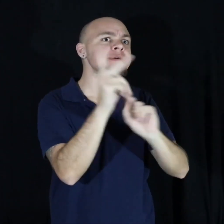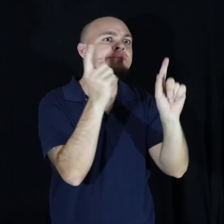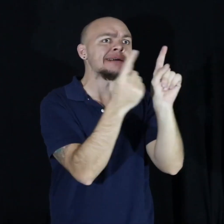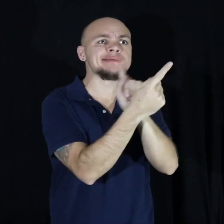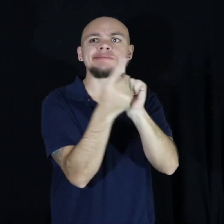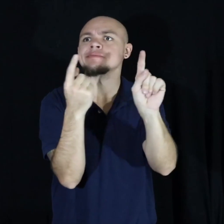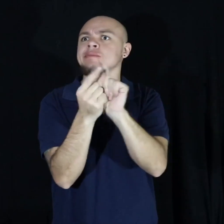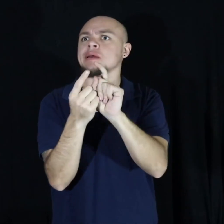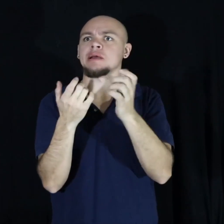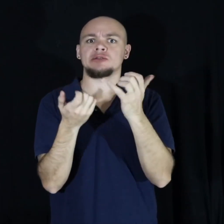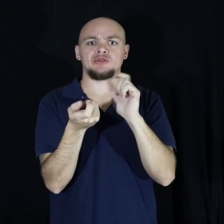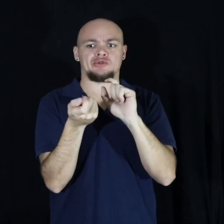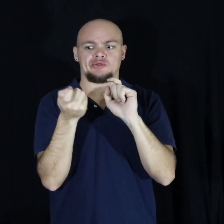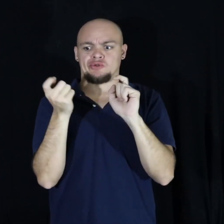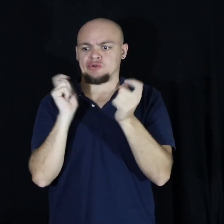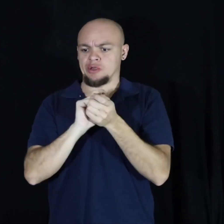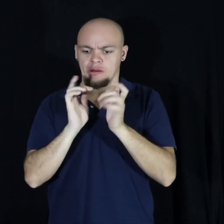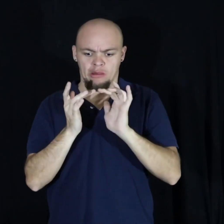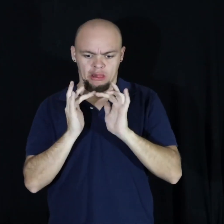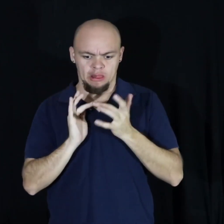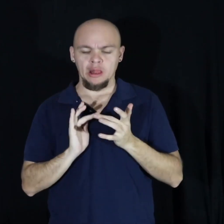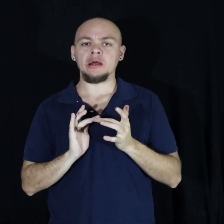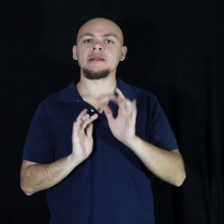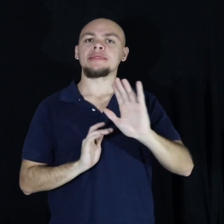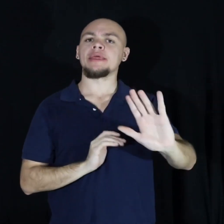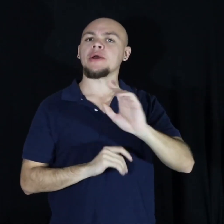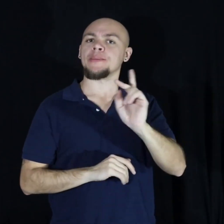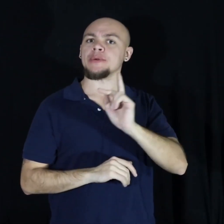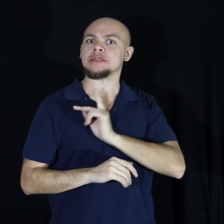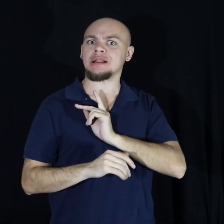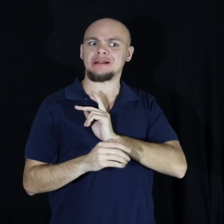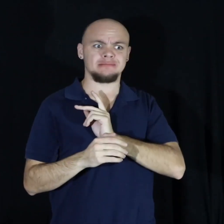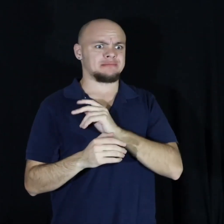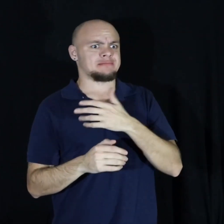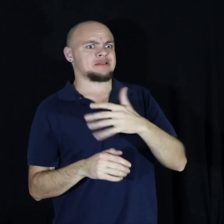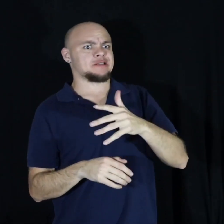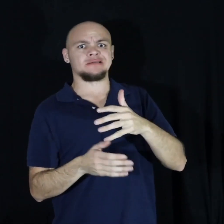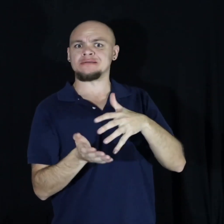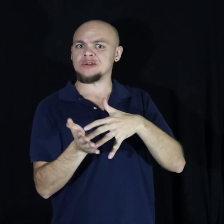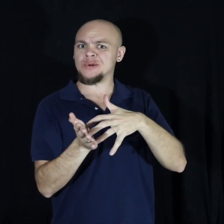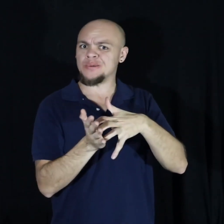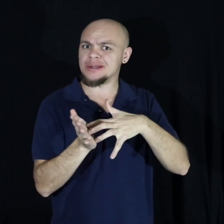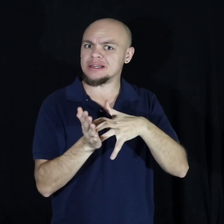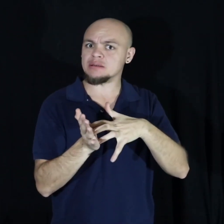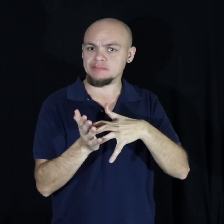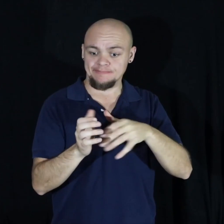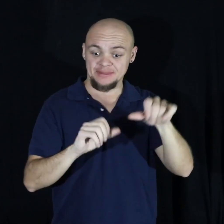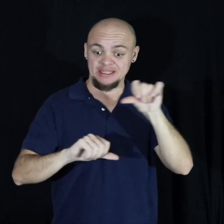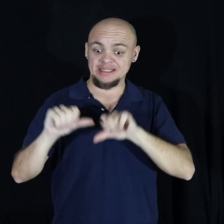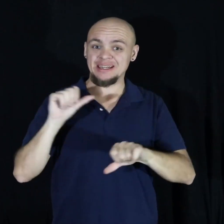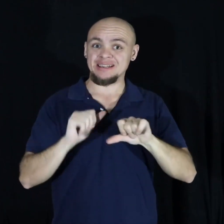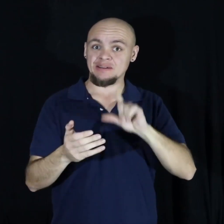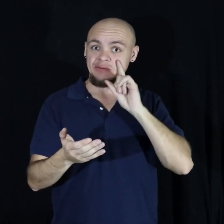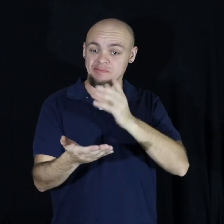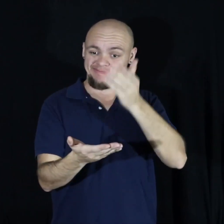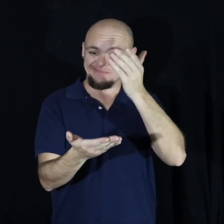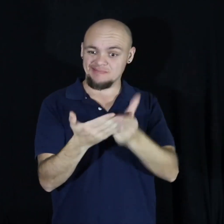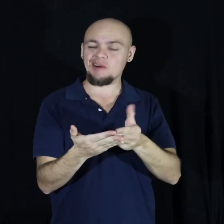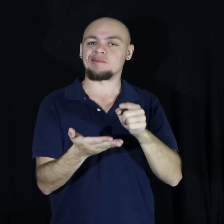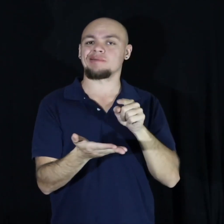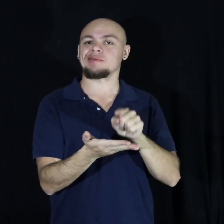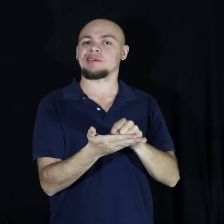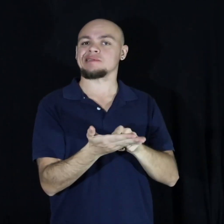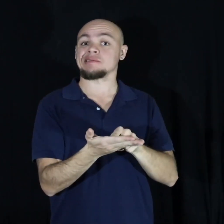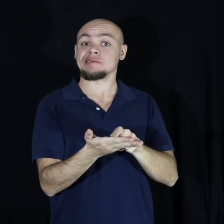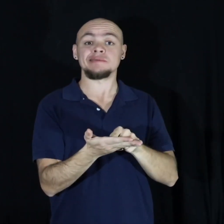people have lost her personalities due to this scientifically proven this can